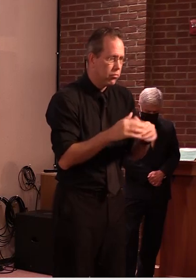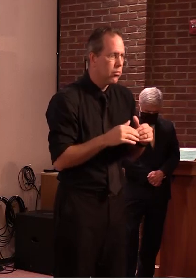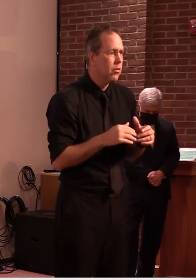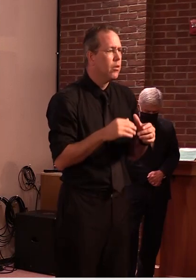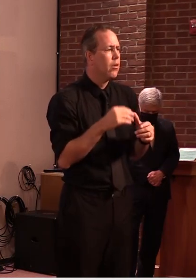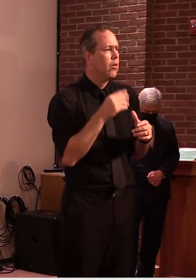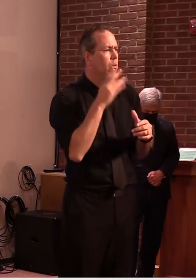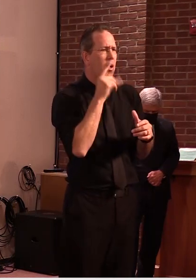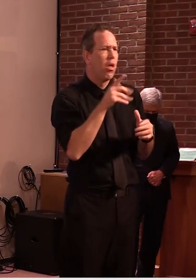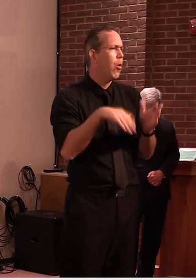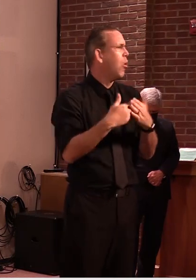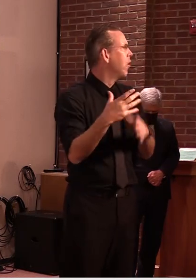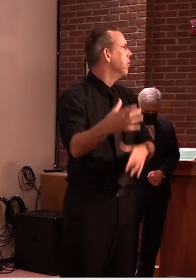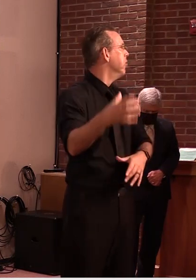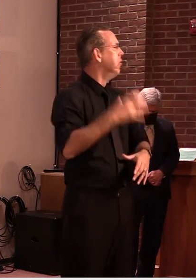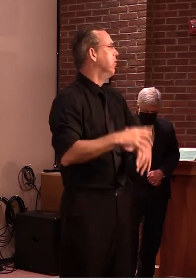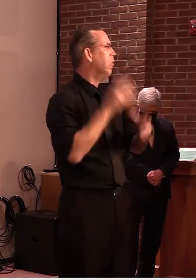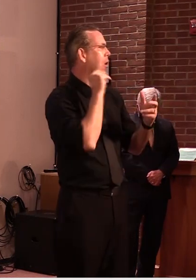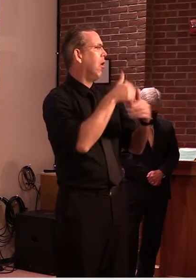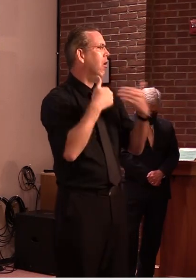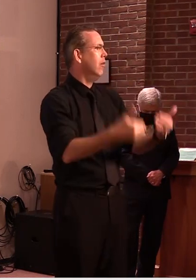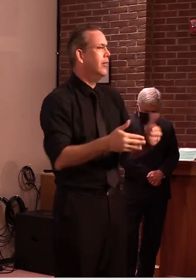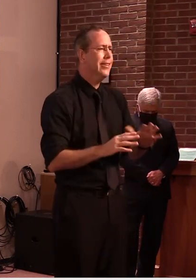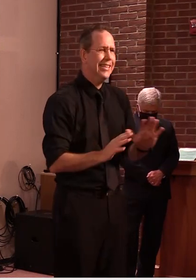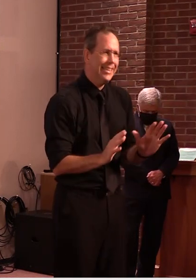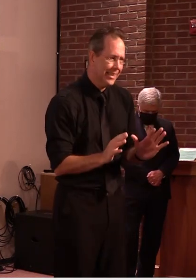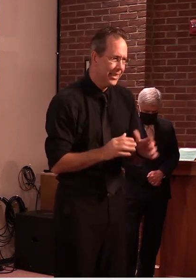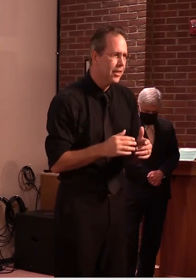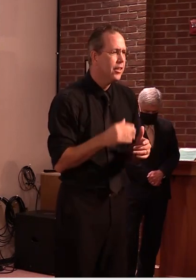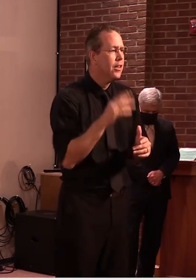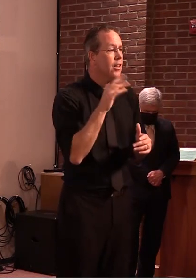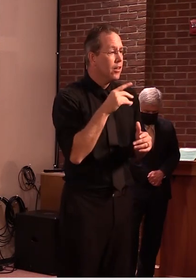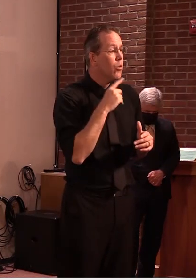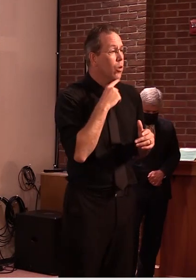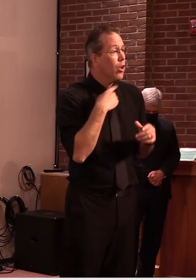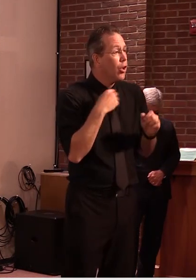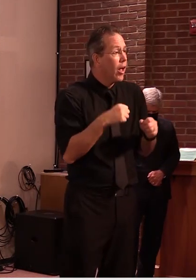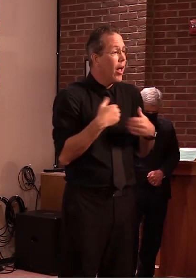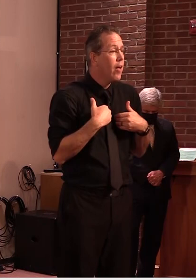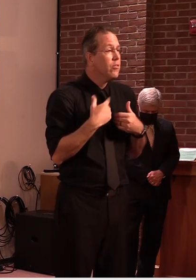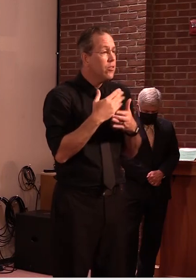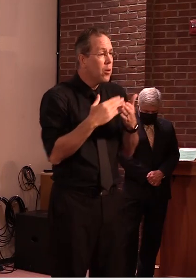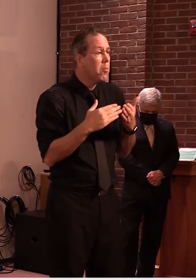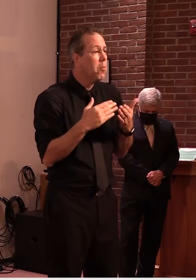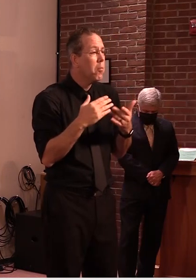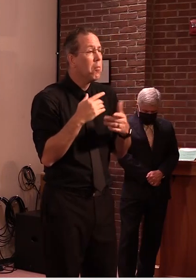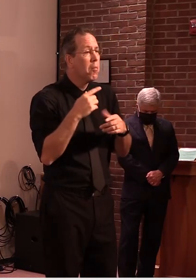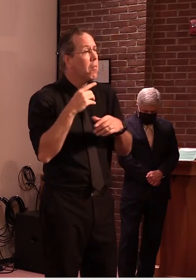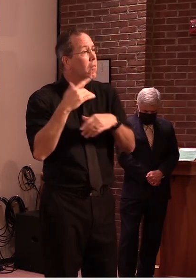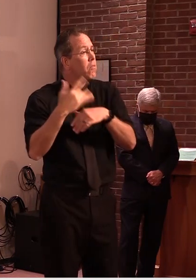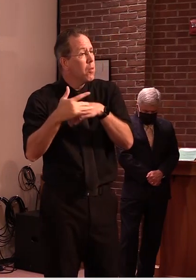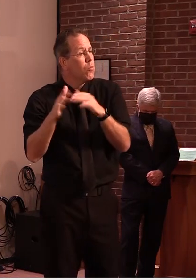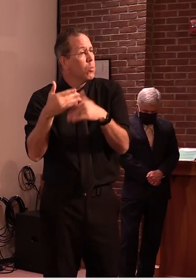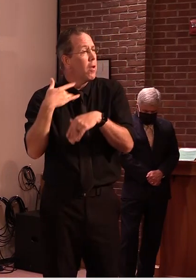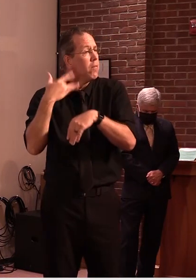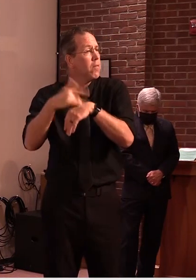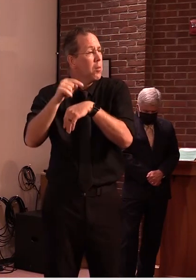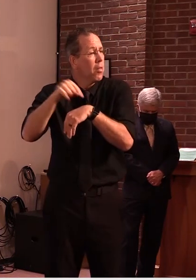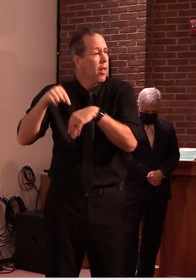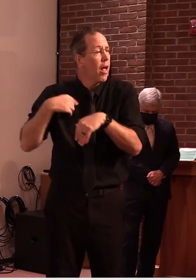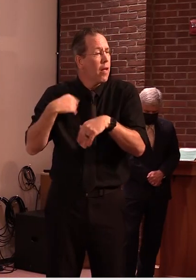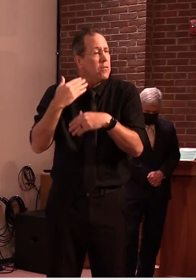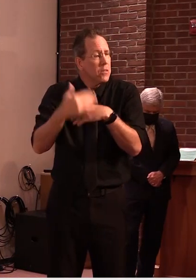here we do have uh beds here now uh that we could bring some of them back the complications